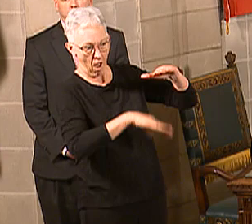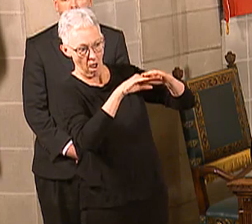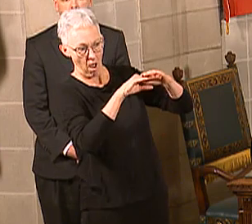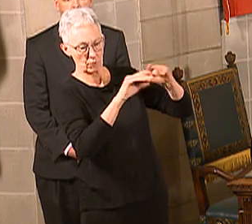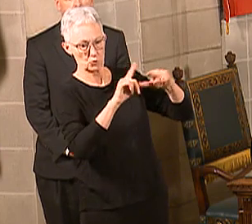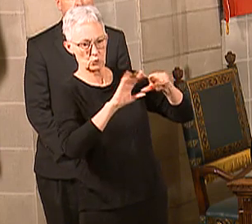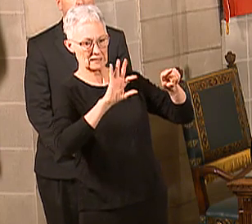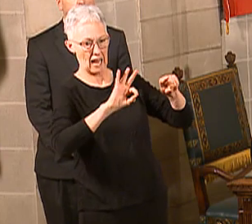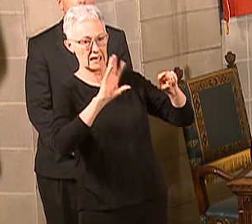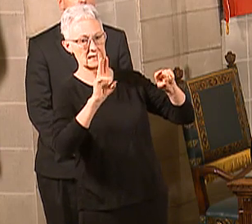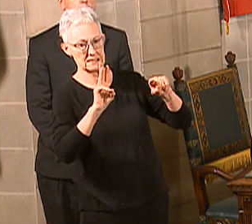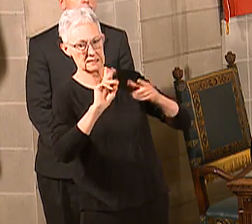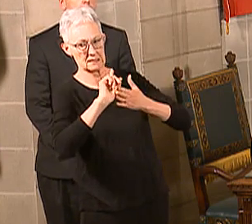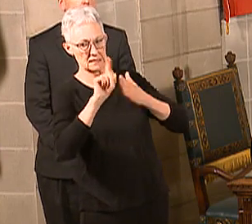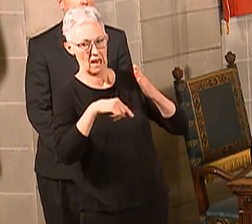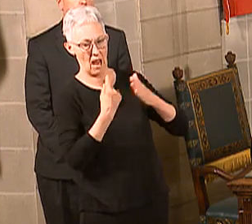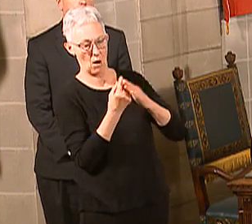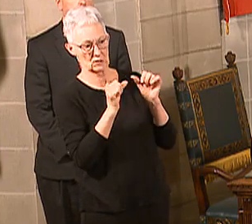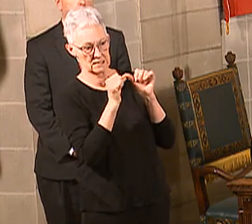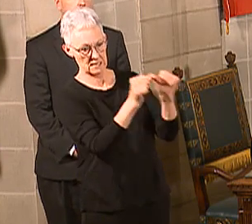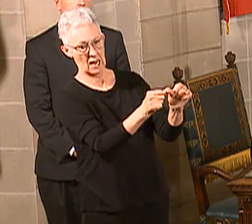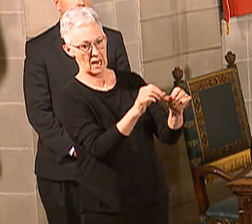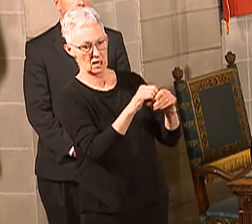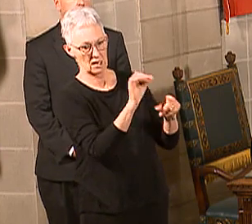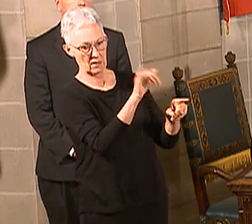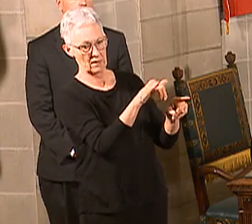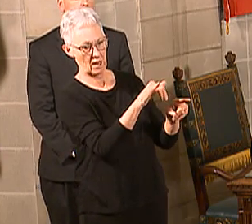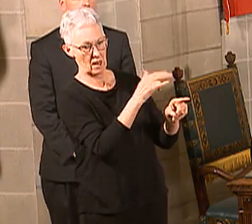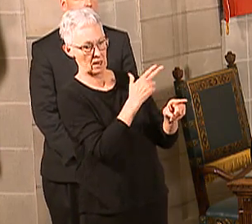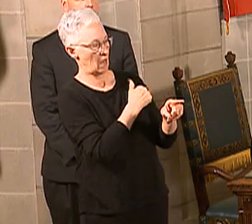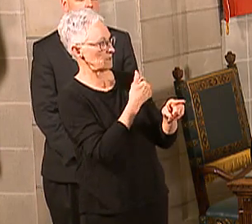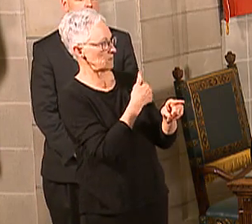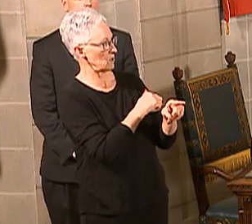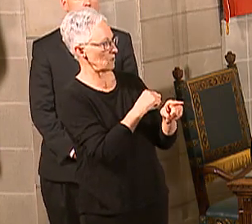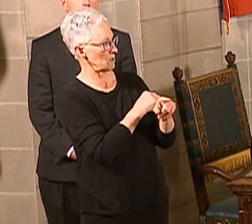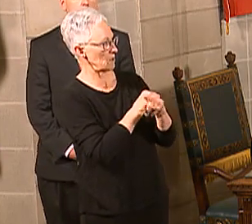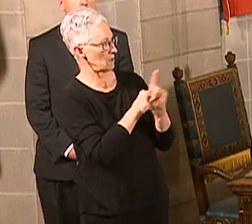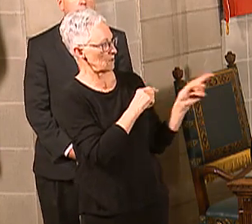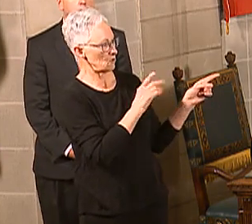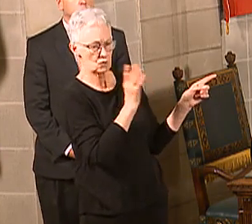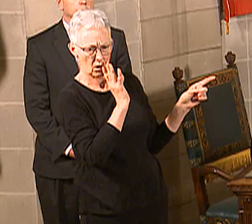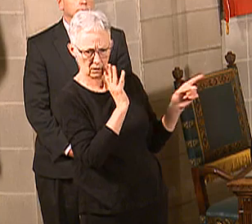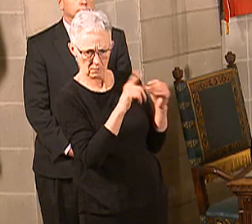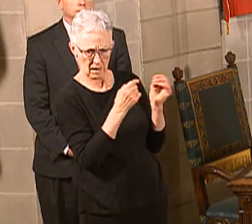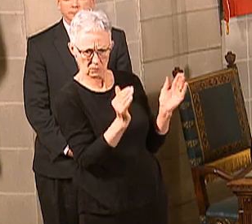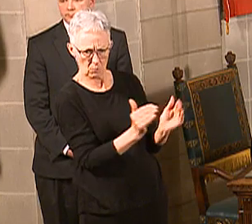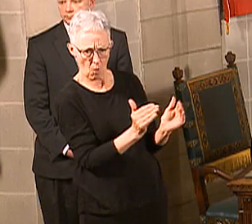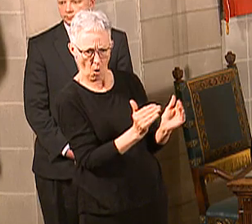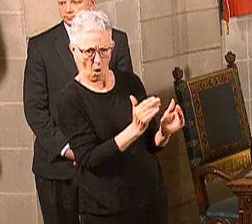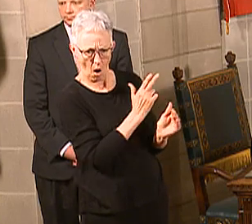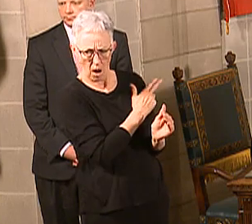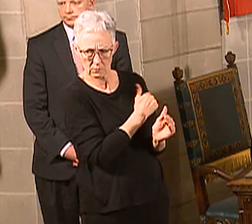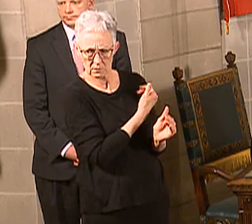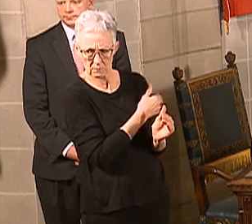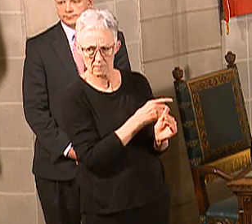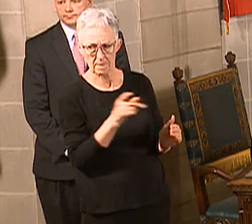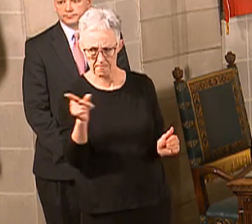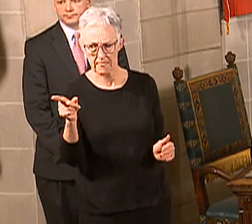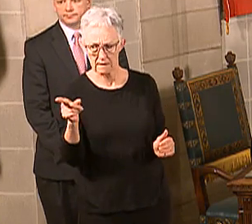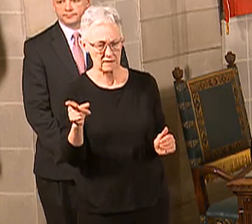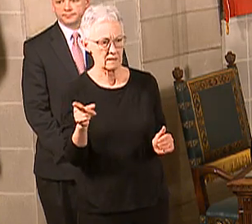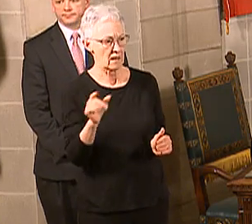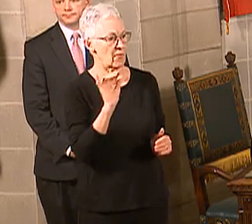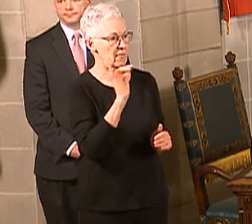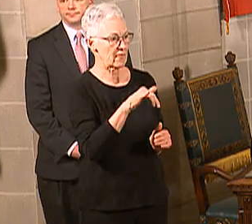waiving that for surgical ambulatory clinics. Smaller. Right. I think we've got 65 critical access hospitals. access.